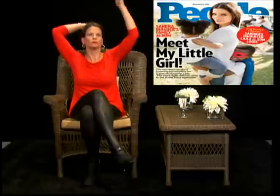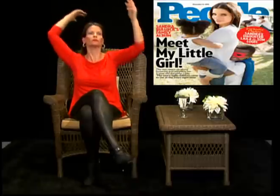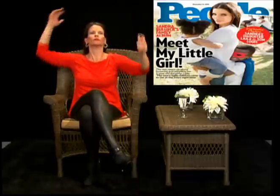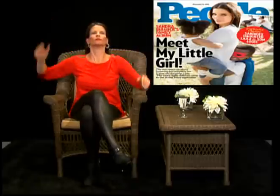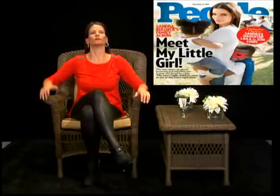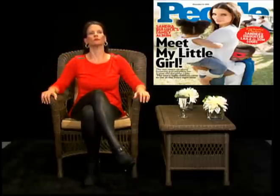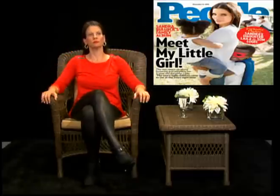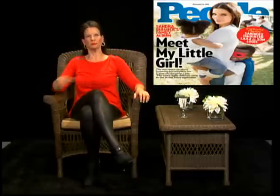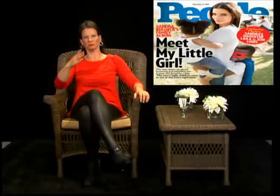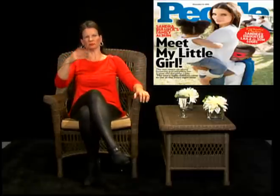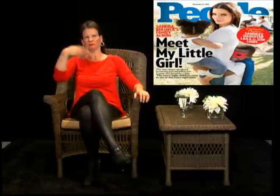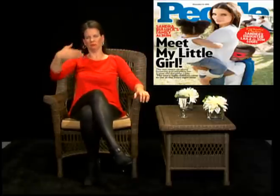all right, let's start here.